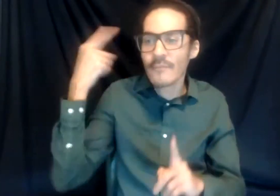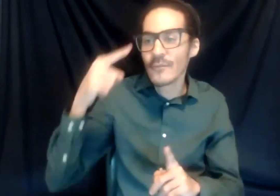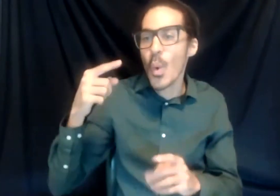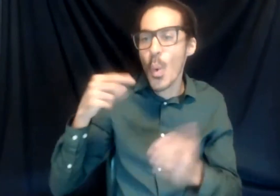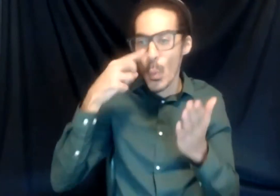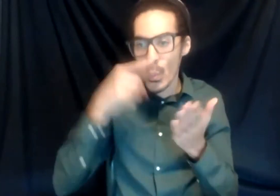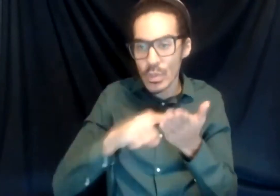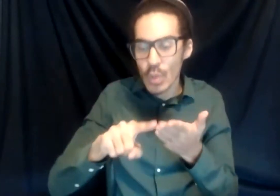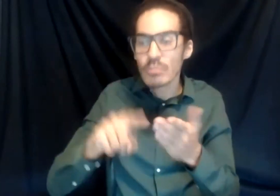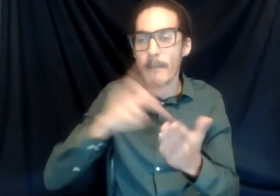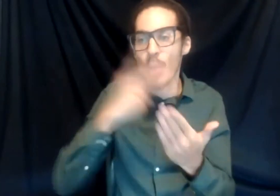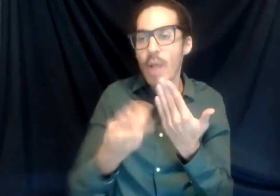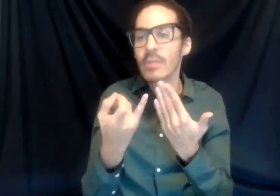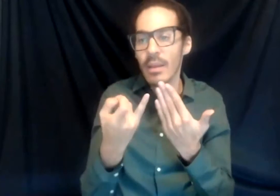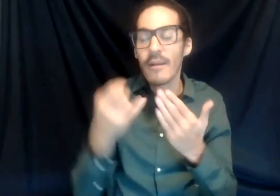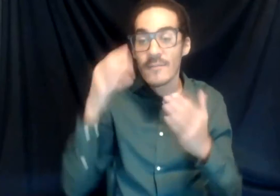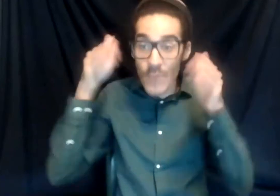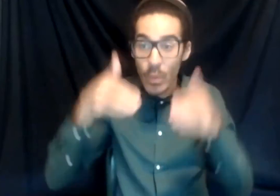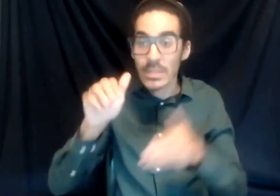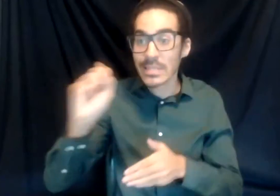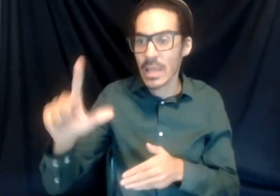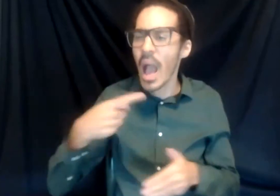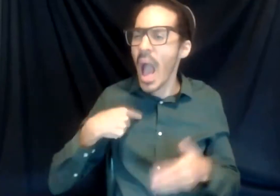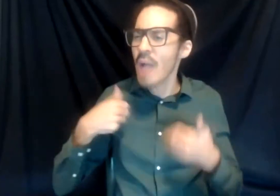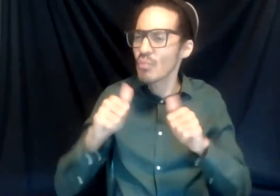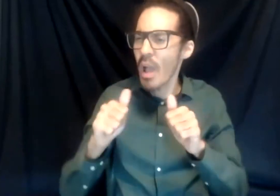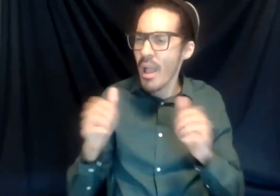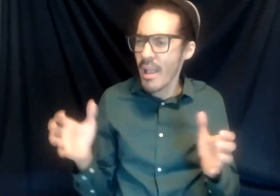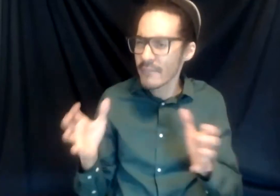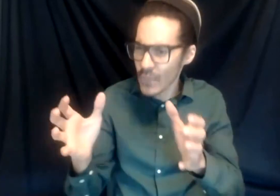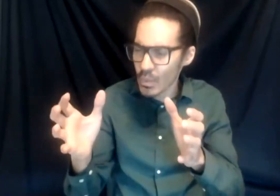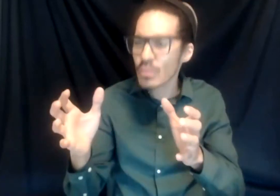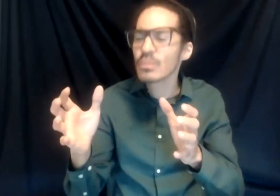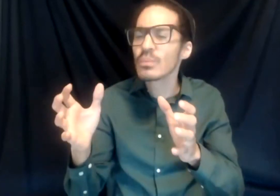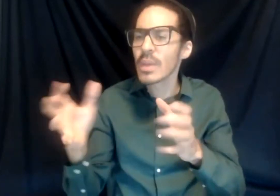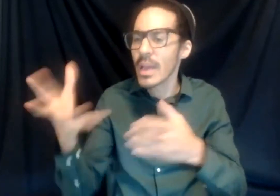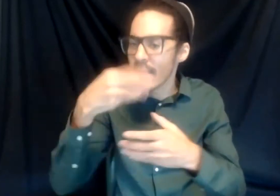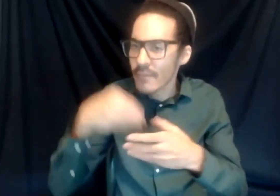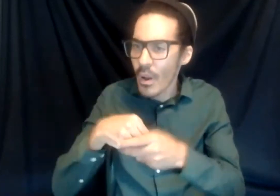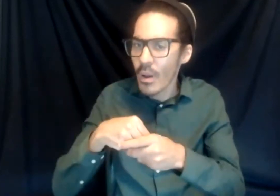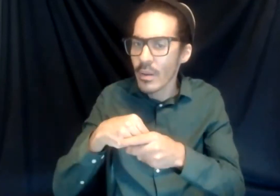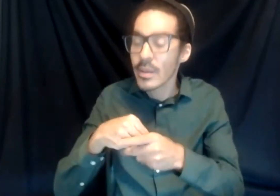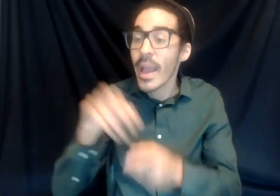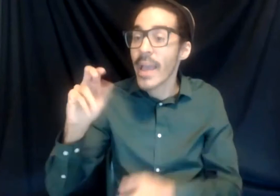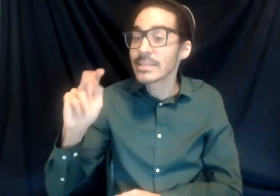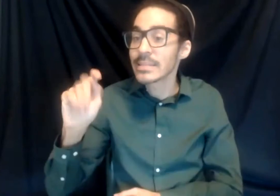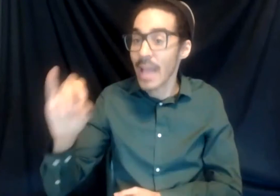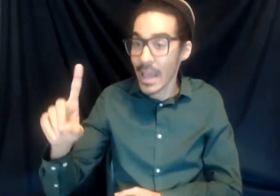ever since my third year, I've been trying my effort in terms of getting involved in the NTID community as much as possible.